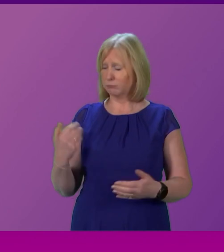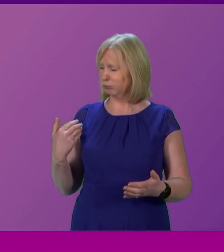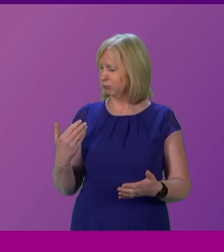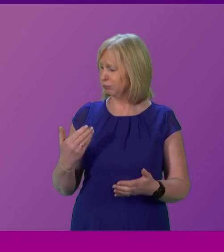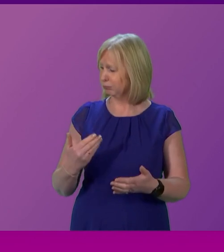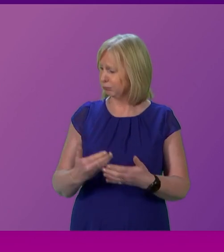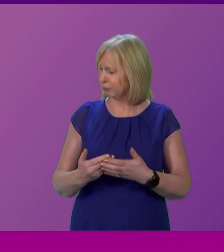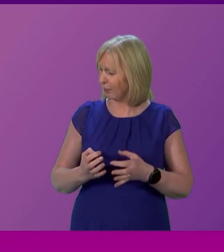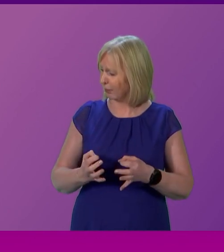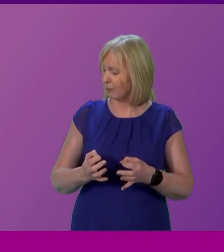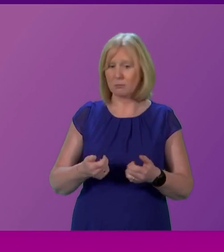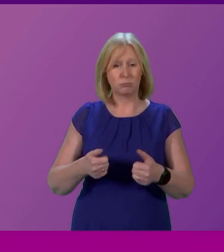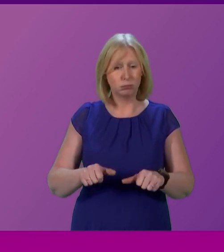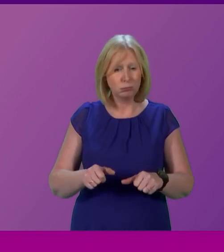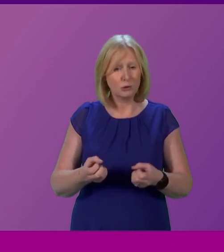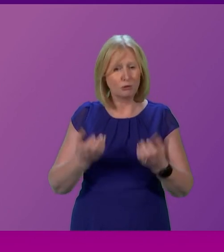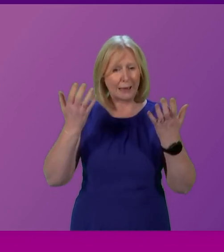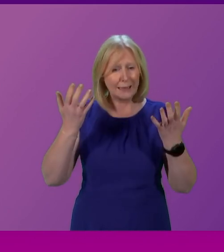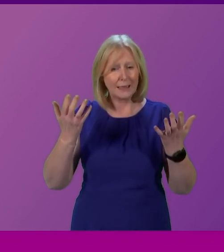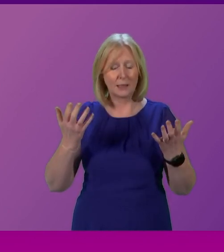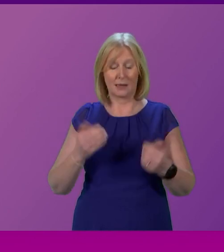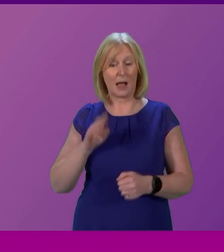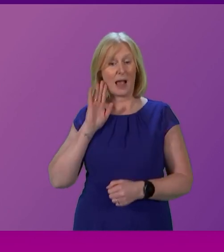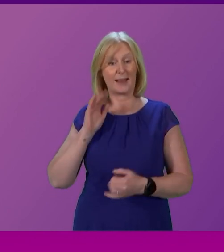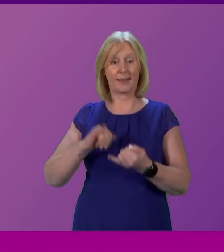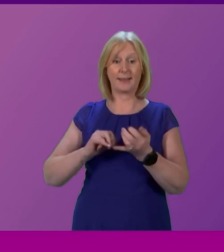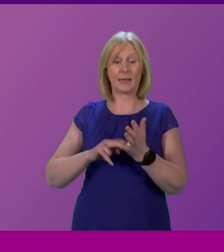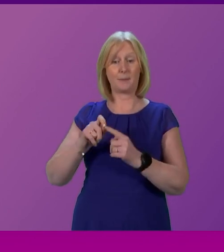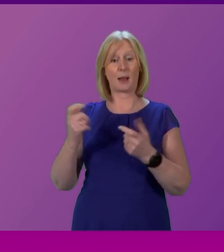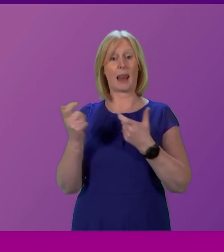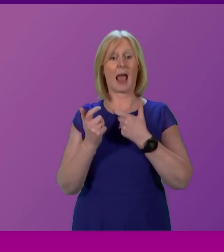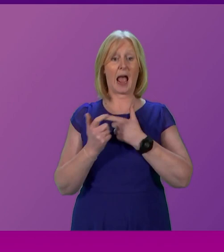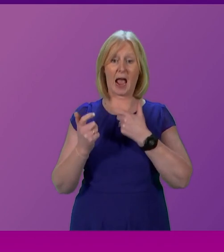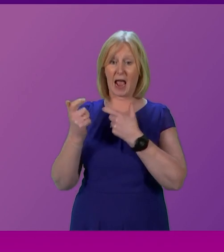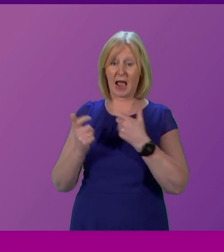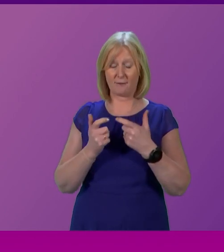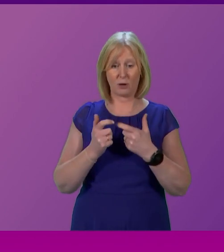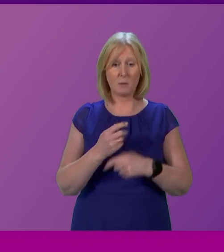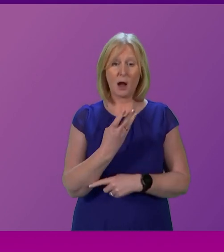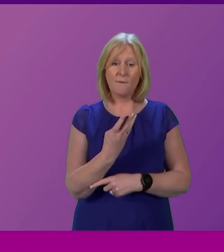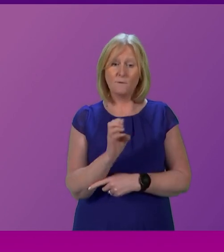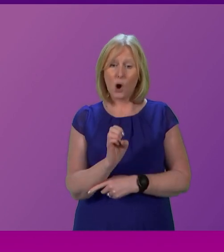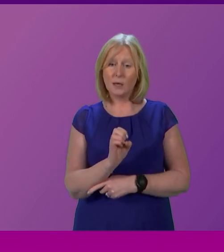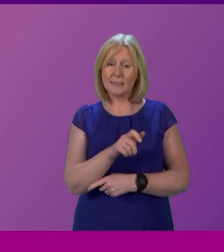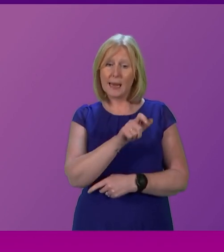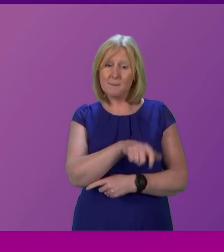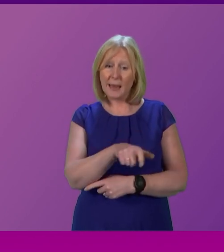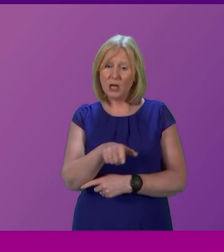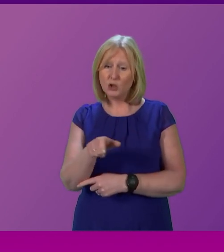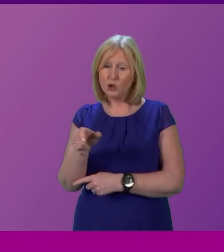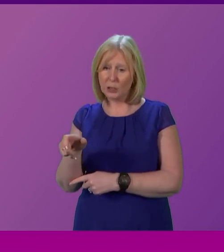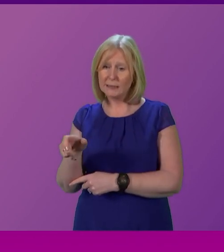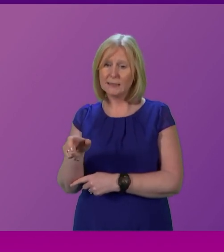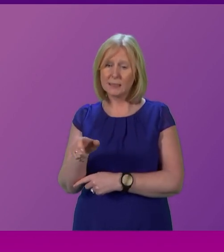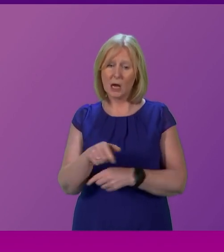When 40 patients. I can hear the SNP laughing at this. But 40 patients are dying. They are dying unnecessarily